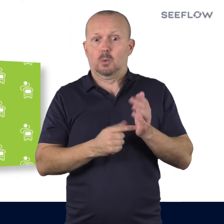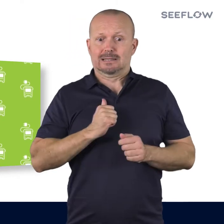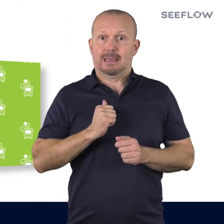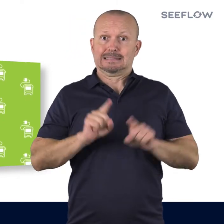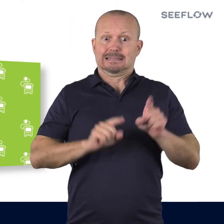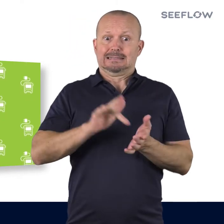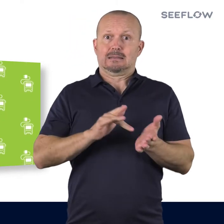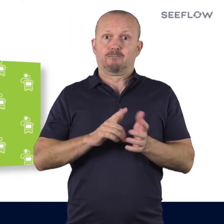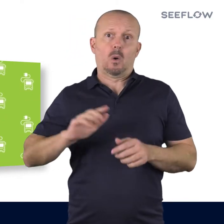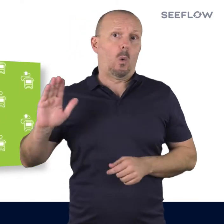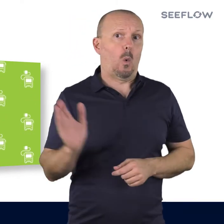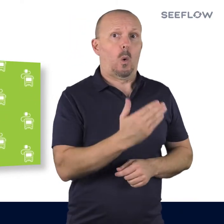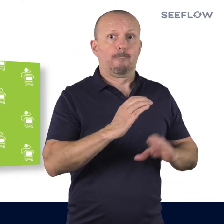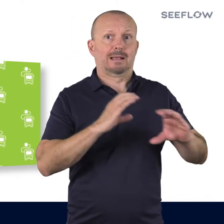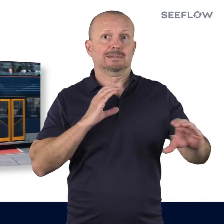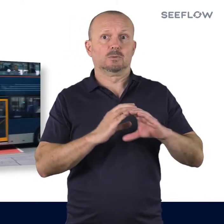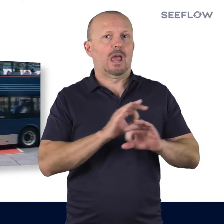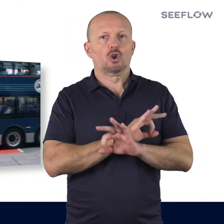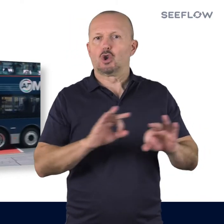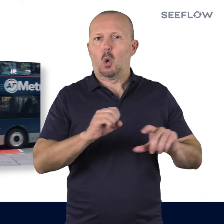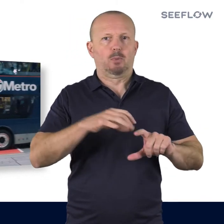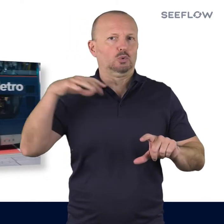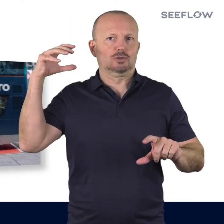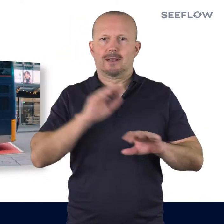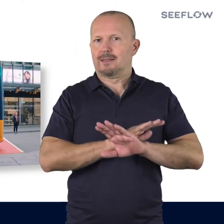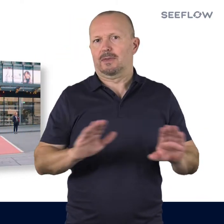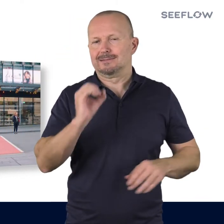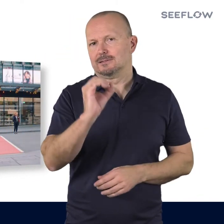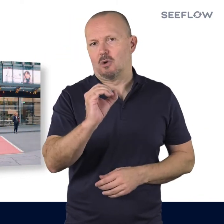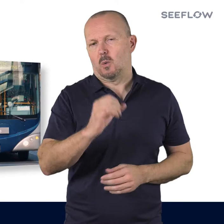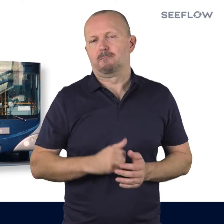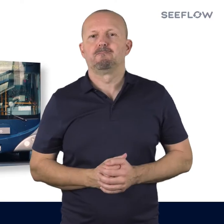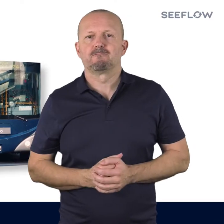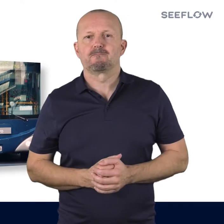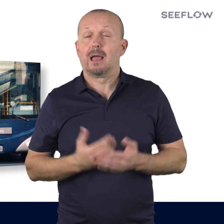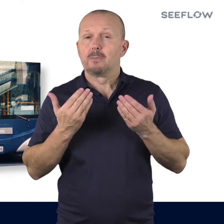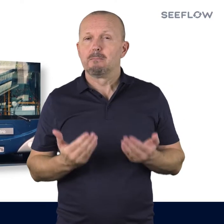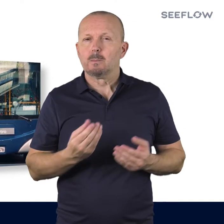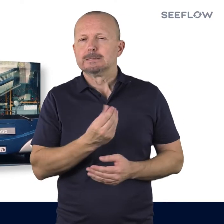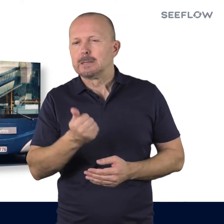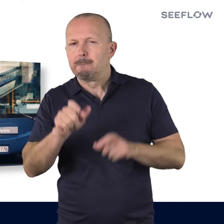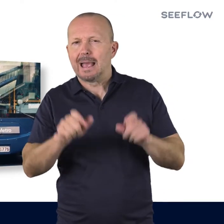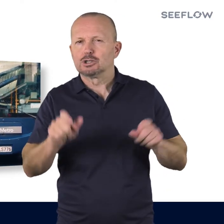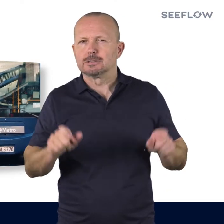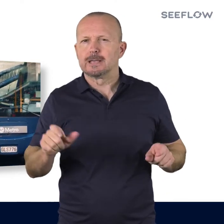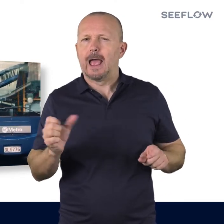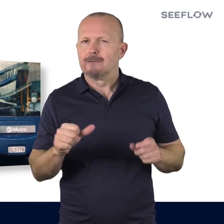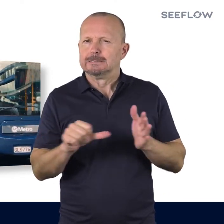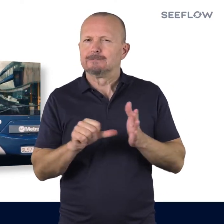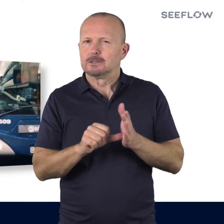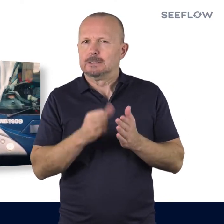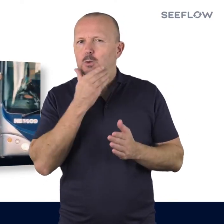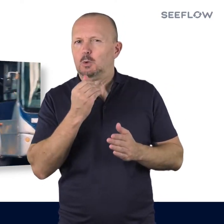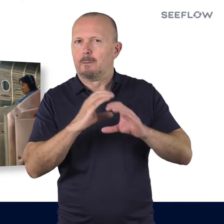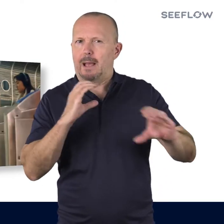city centre to be emission free. This plan will address difficulties some passengers are currently experiencing when using buses